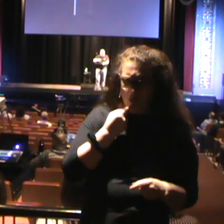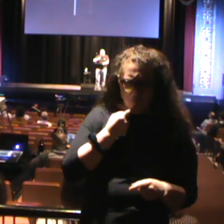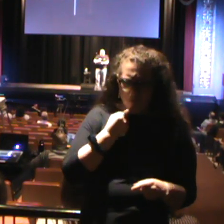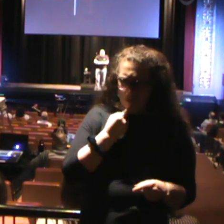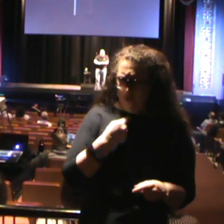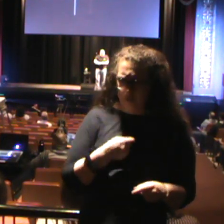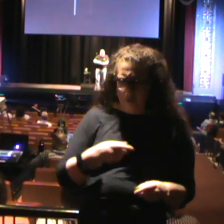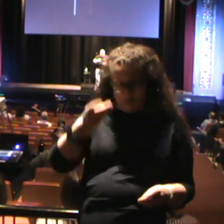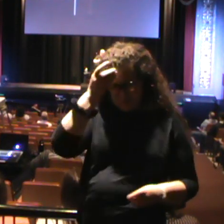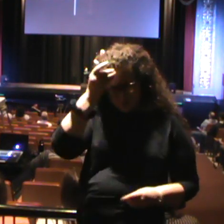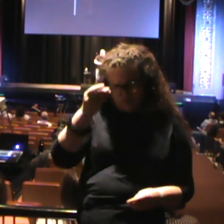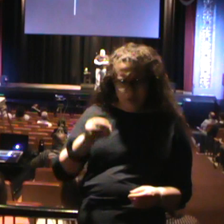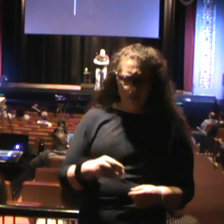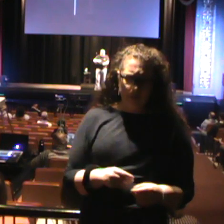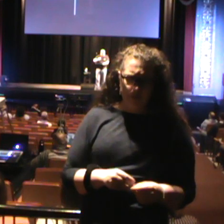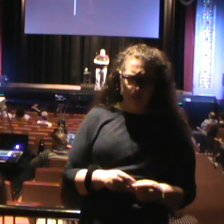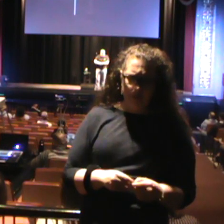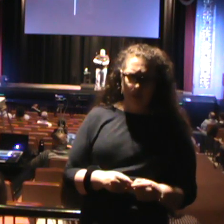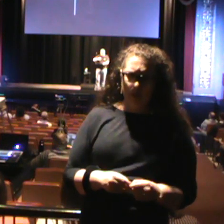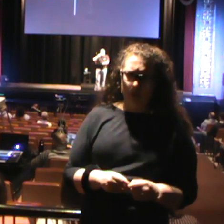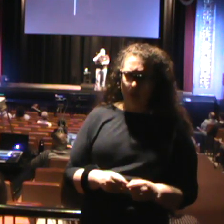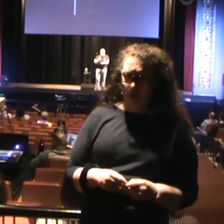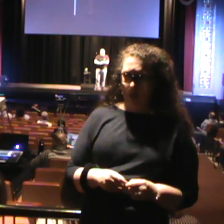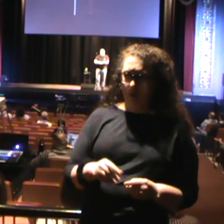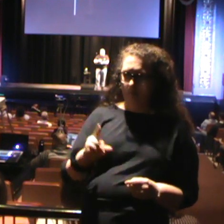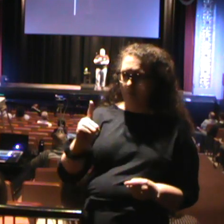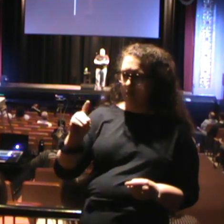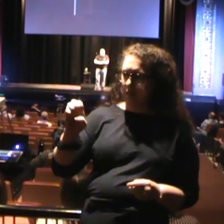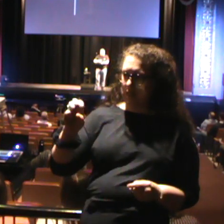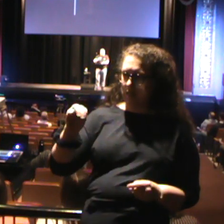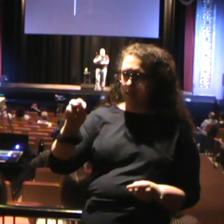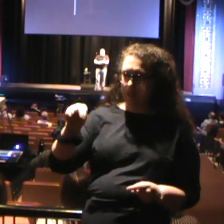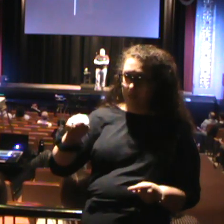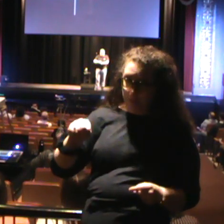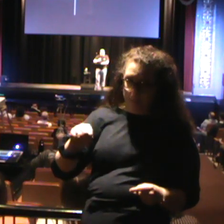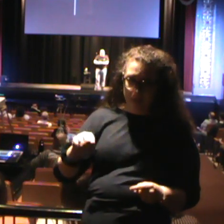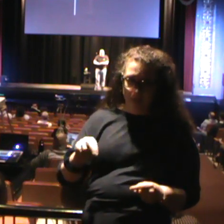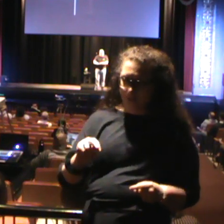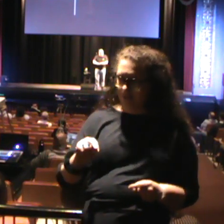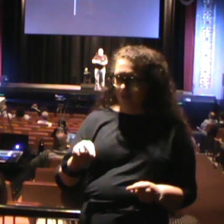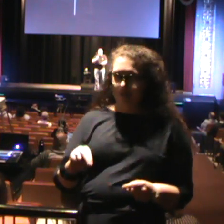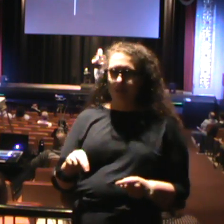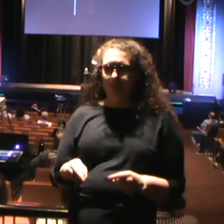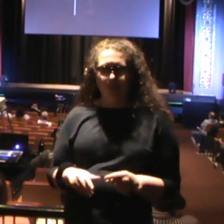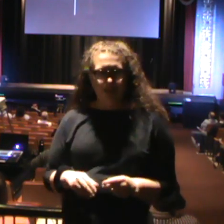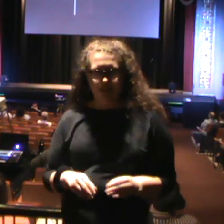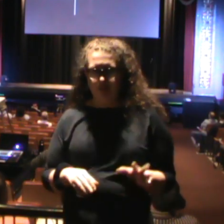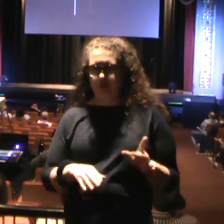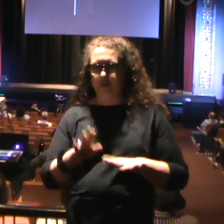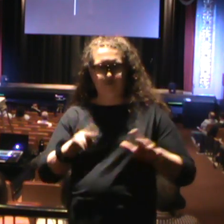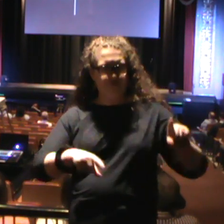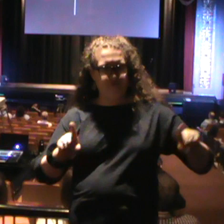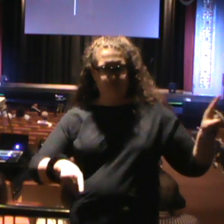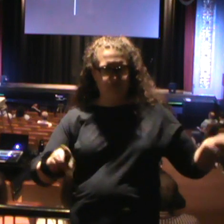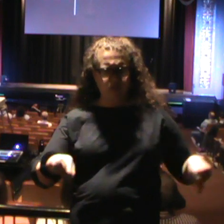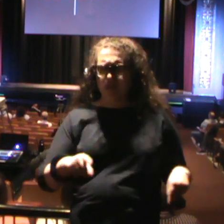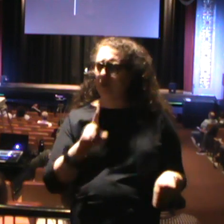demon-possessed, epiletics, paralytics. And I'm pretty sure they misspelled Syria in the Bible with Hopewell. Because we have all of those here in Hopewell as well.